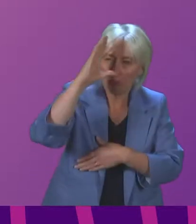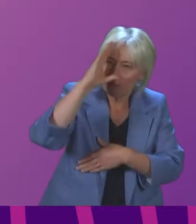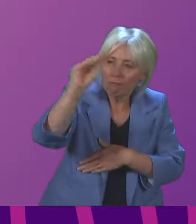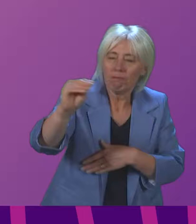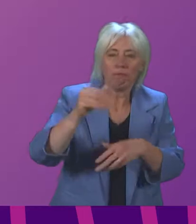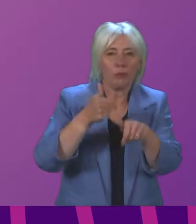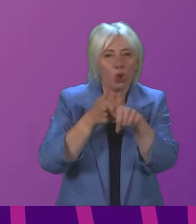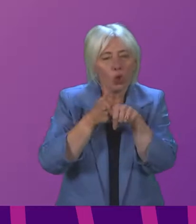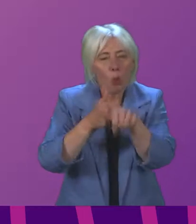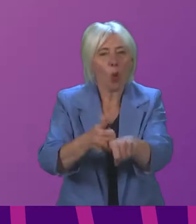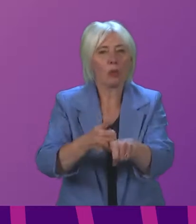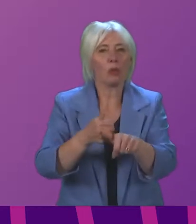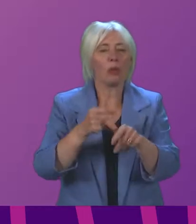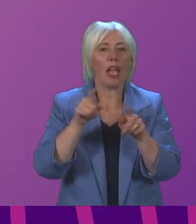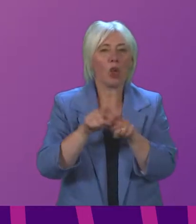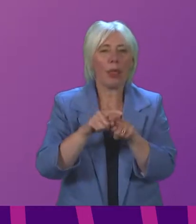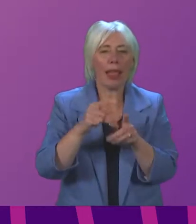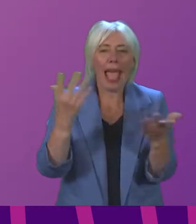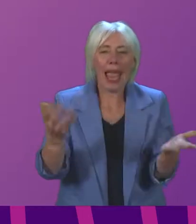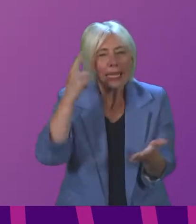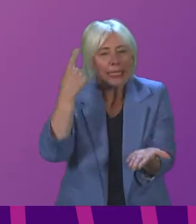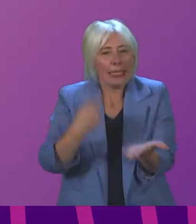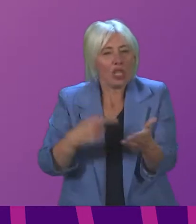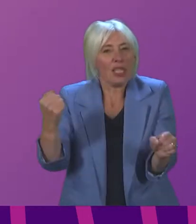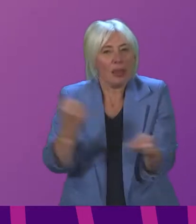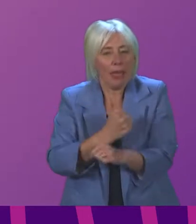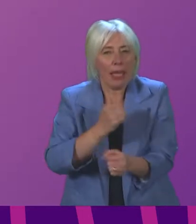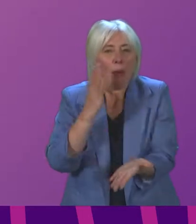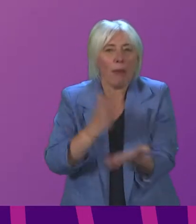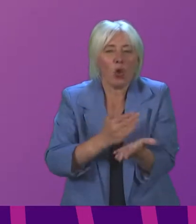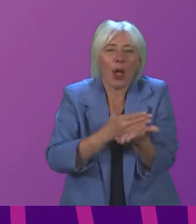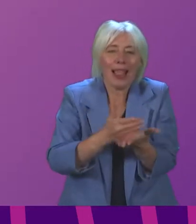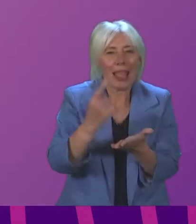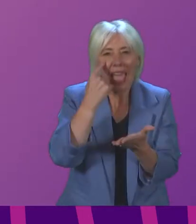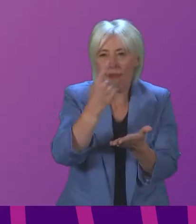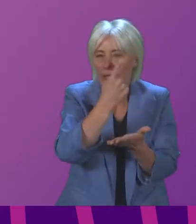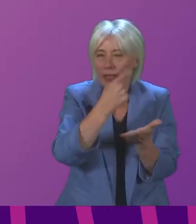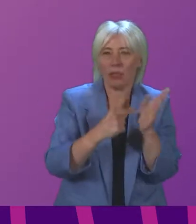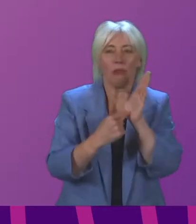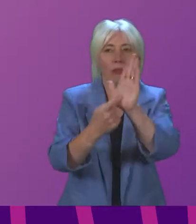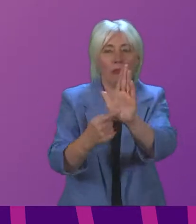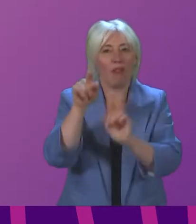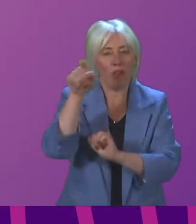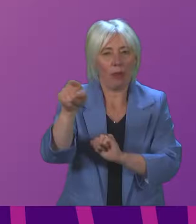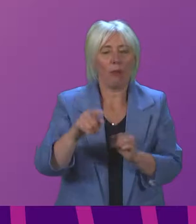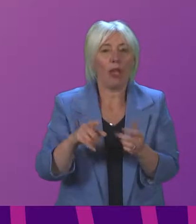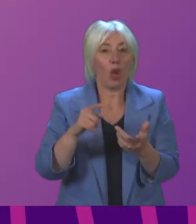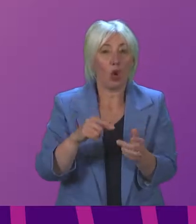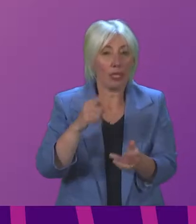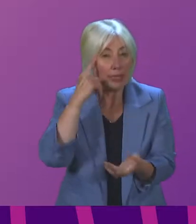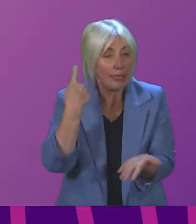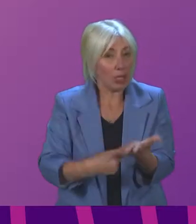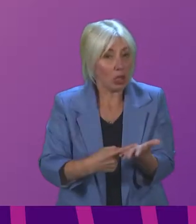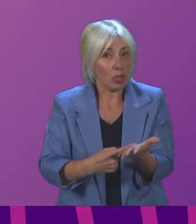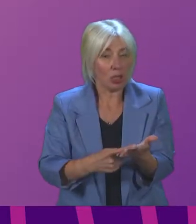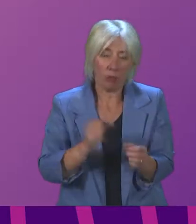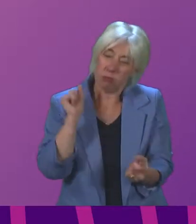supporting evidence to underpin the decisions that it is making. because these decisions are absolutely crucial if we are going to have public